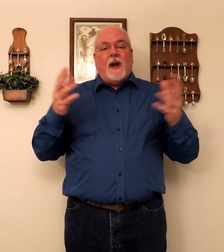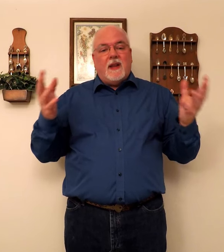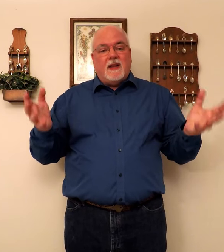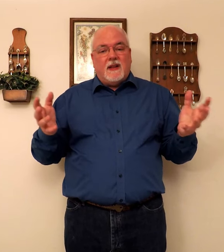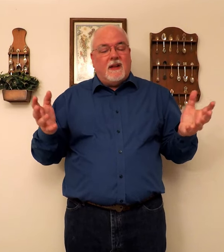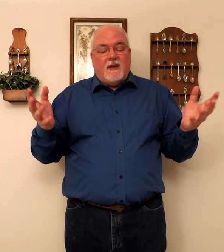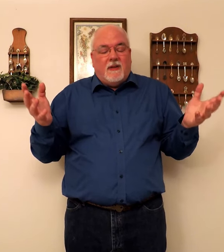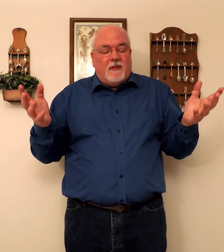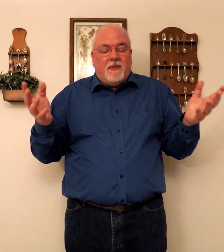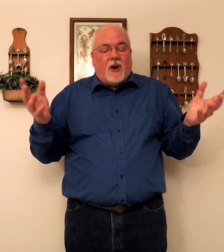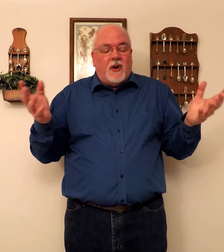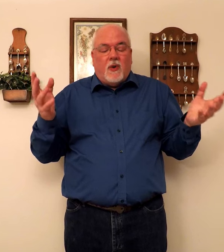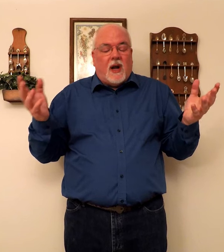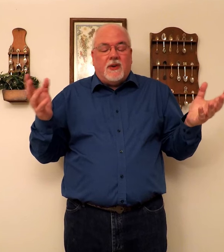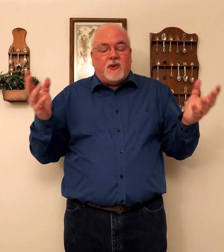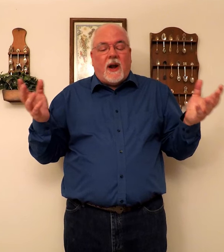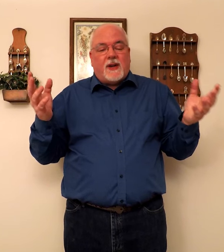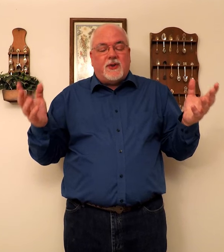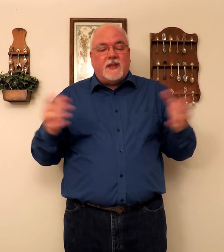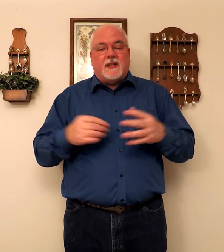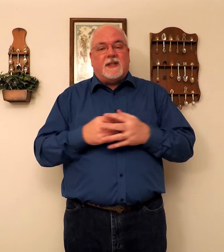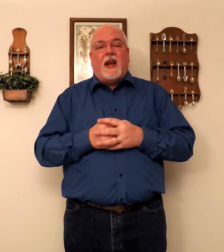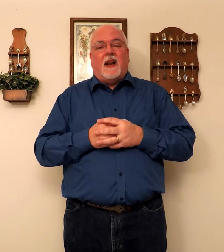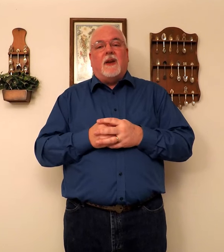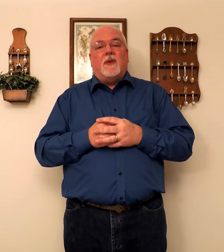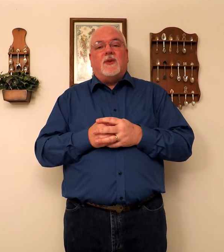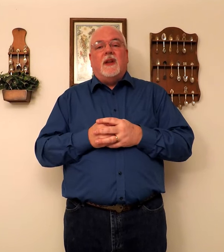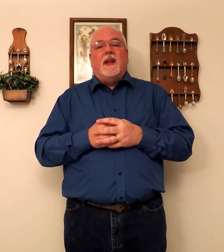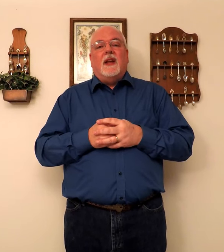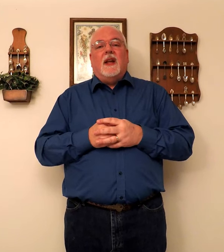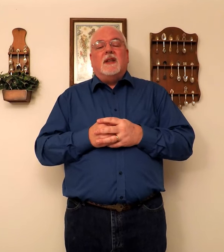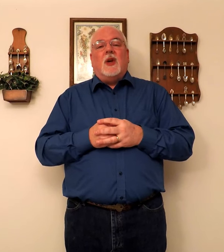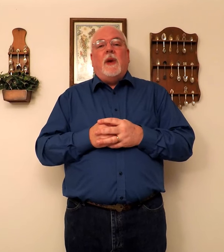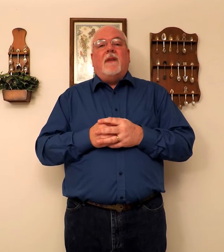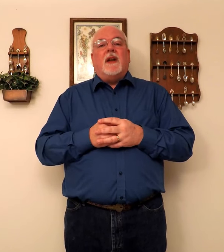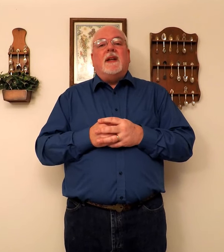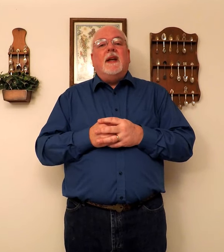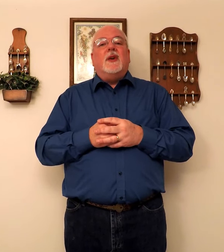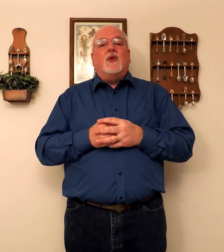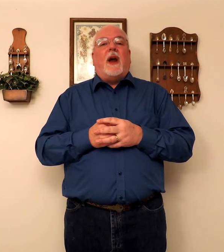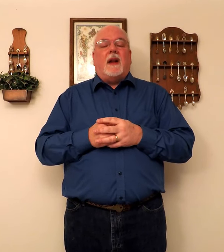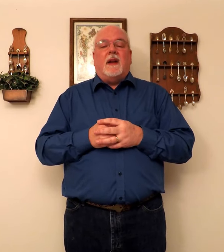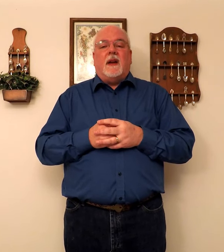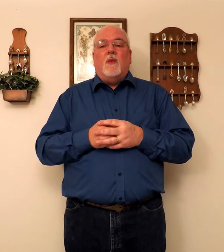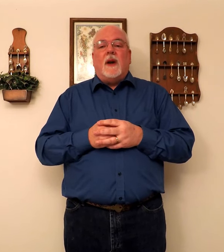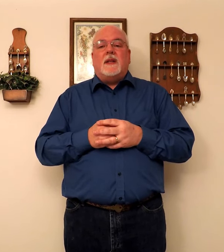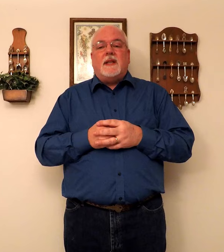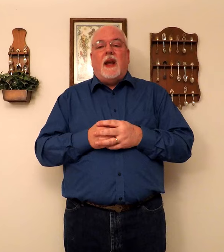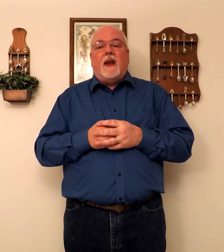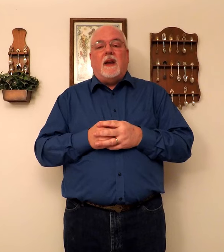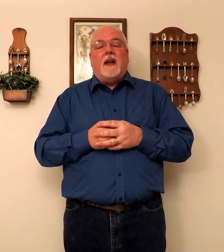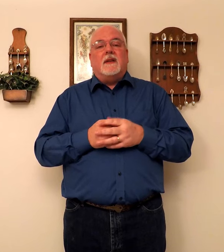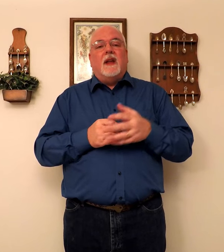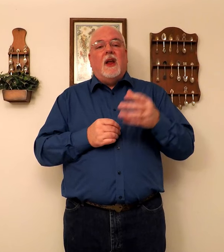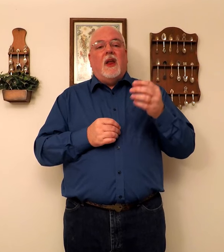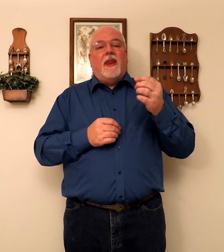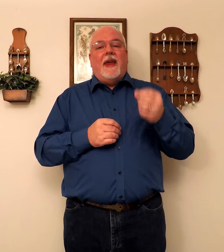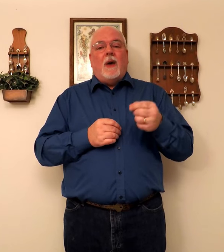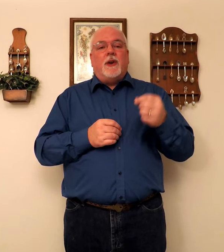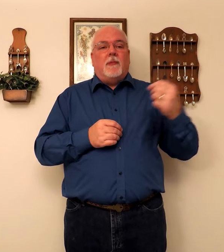way that, there are no contractions in sign language. So we have to decontract it. And what it's saying, it is that which